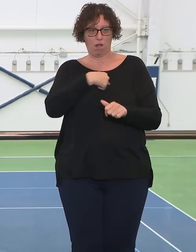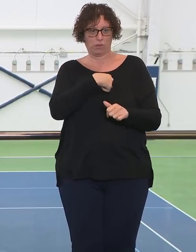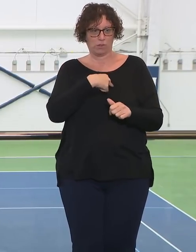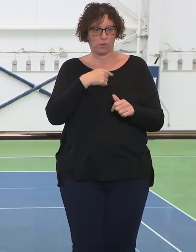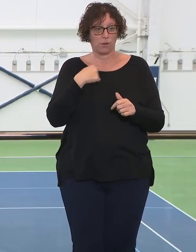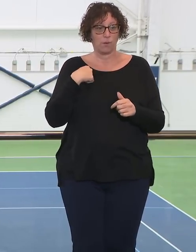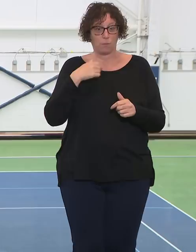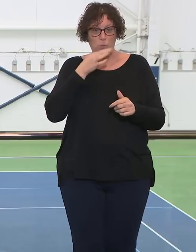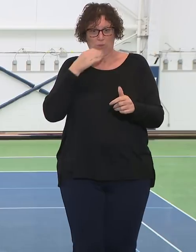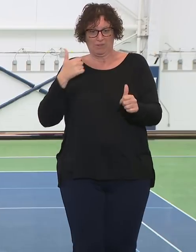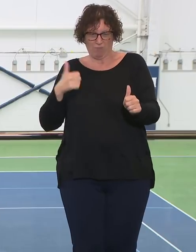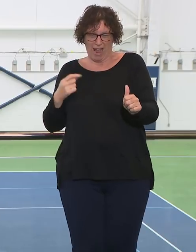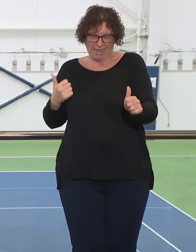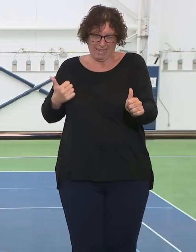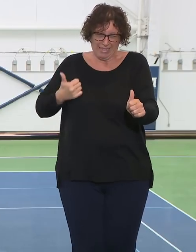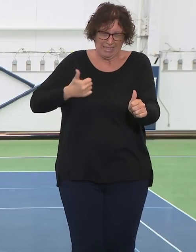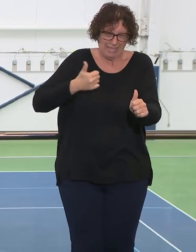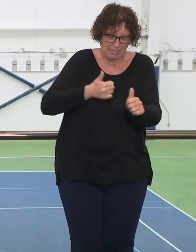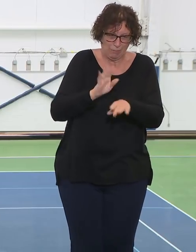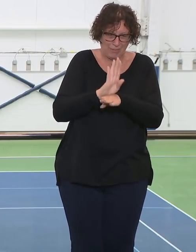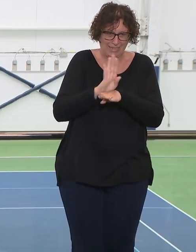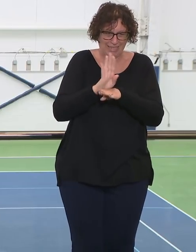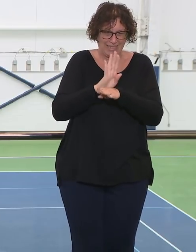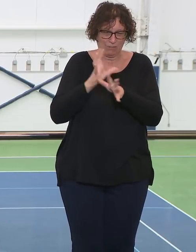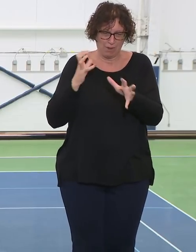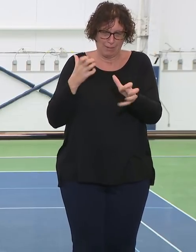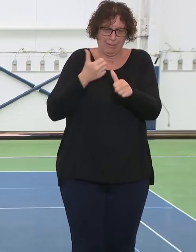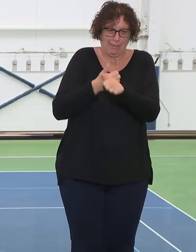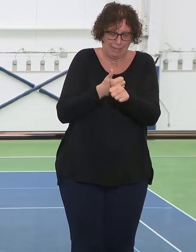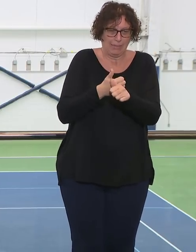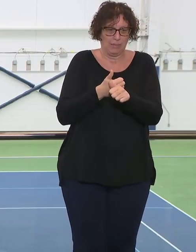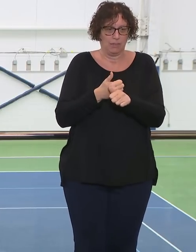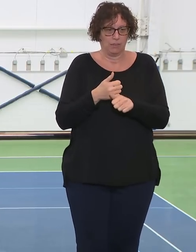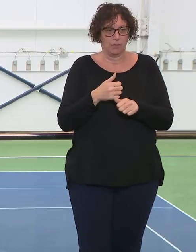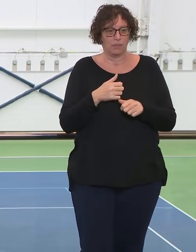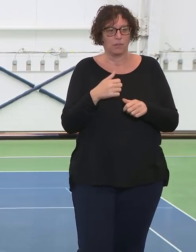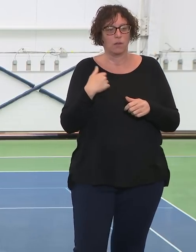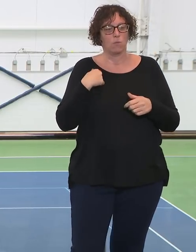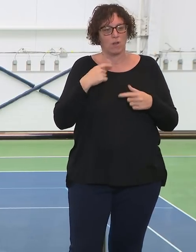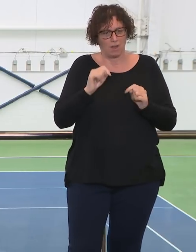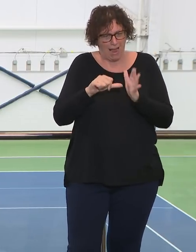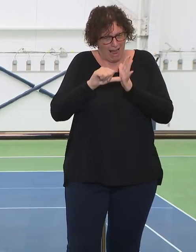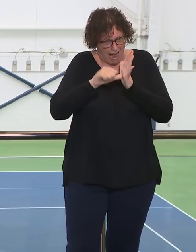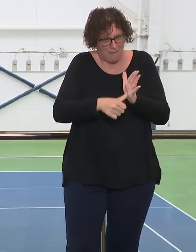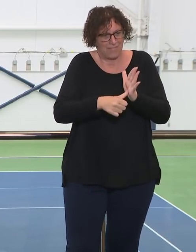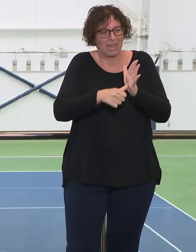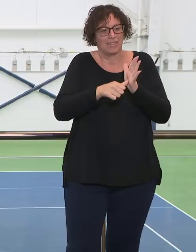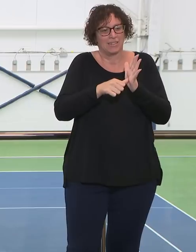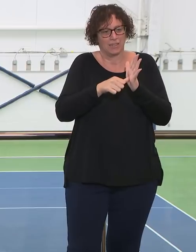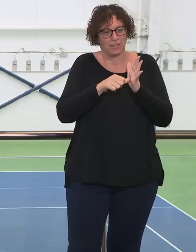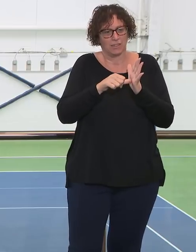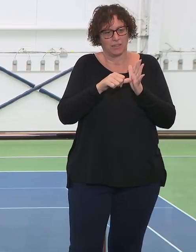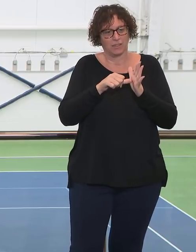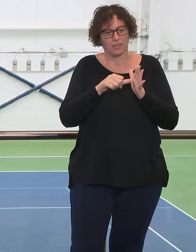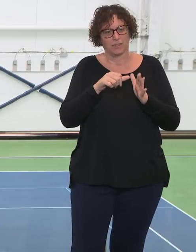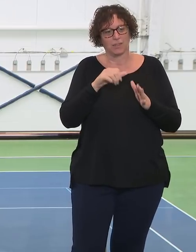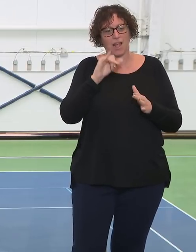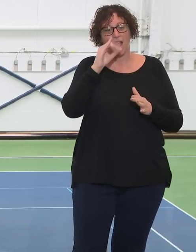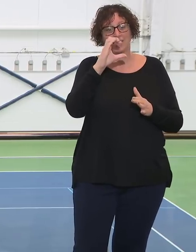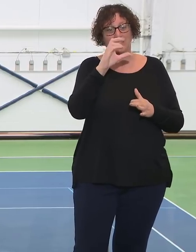And therefore, we've been putting a huge emphasis on getting ICU patients out of Queens Hospital,